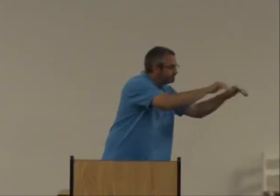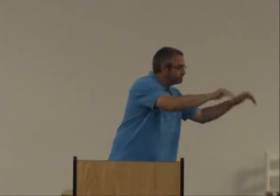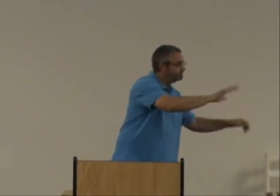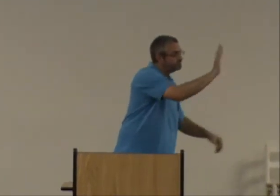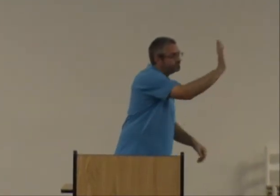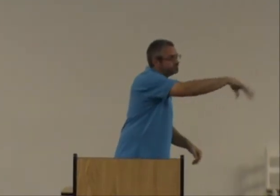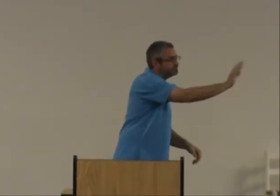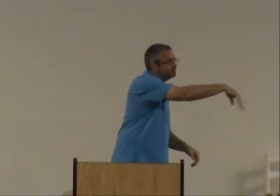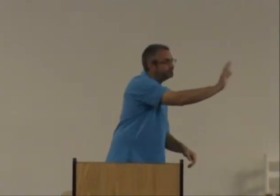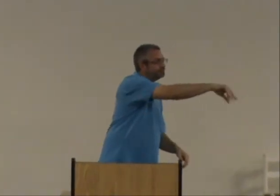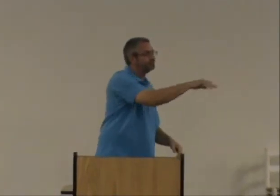And his followers.